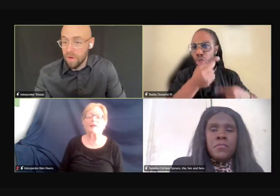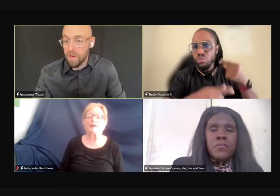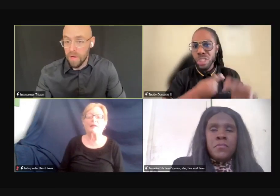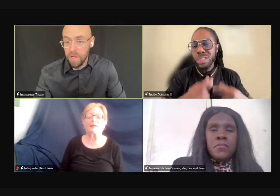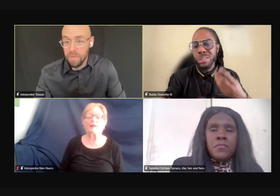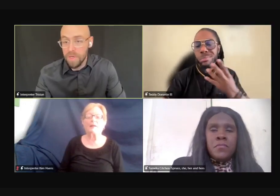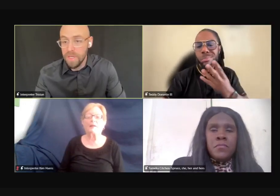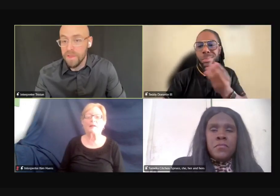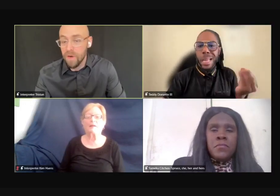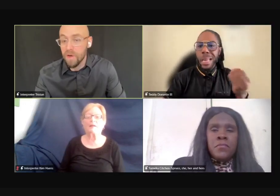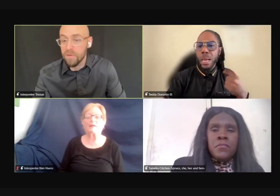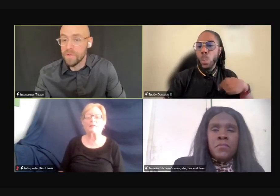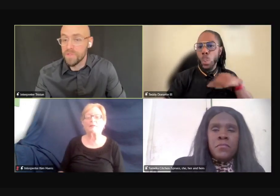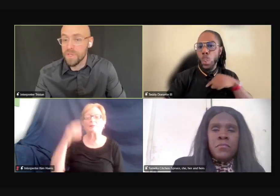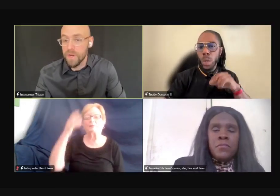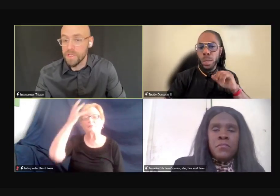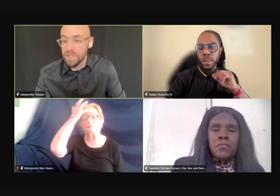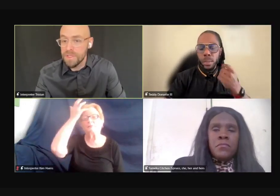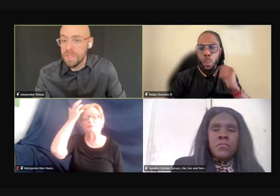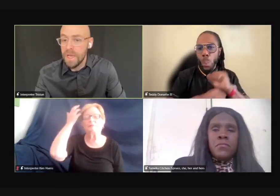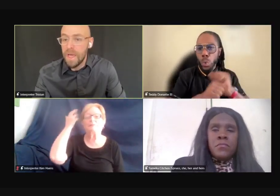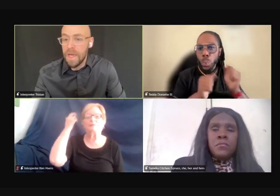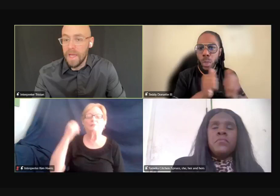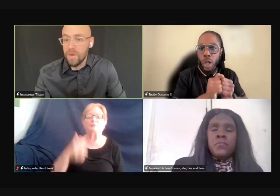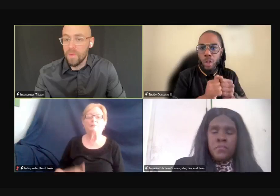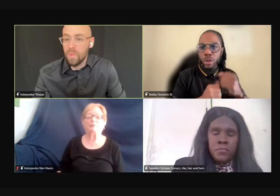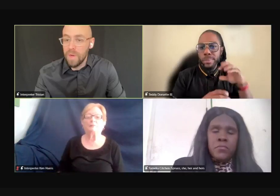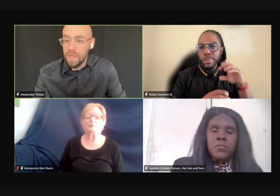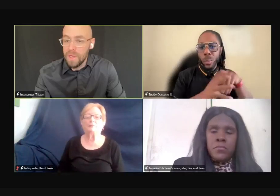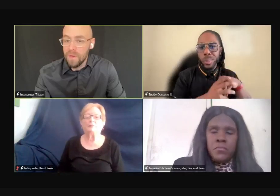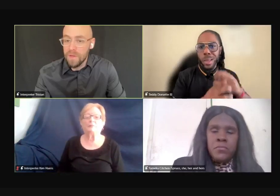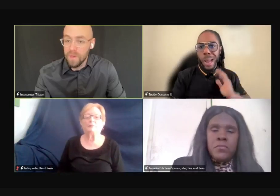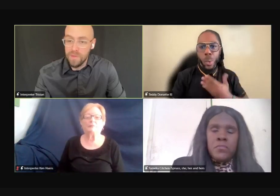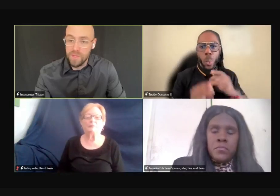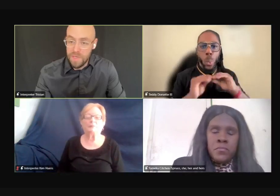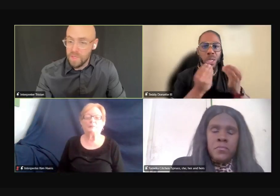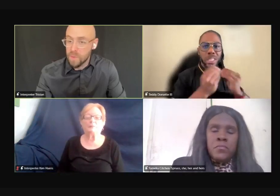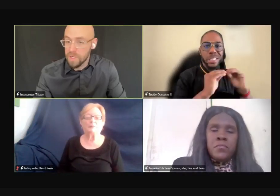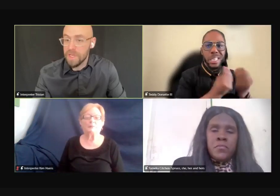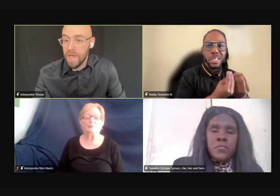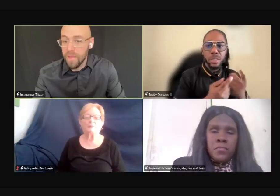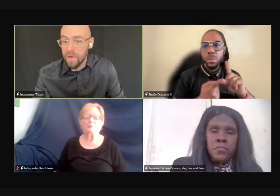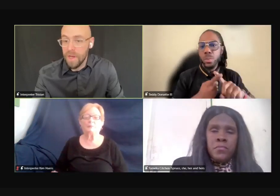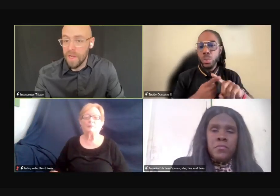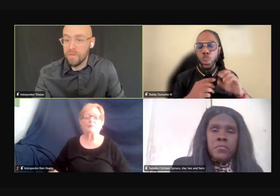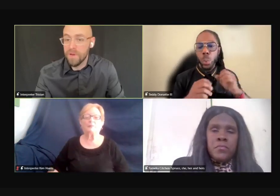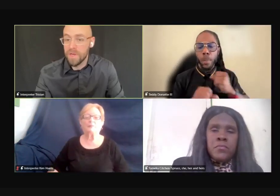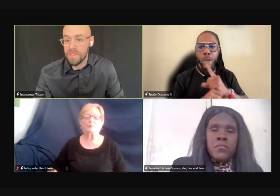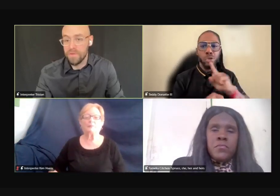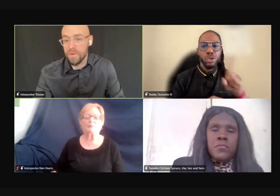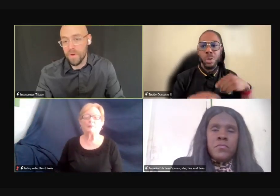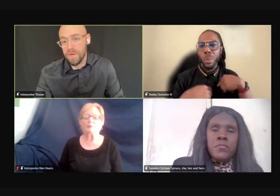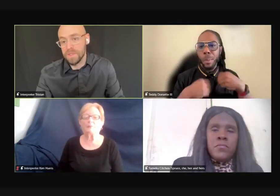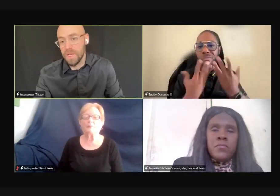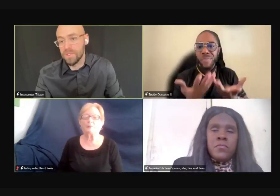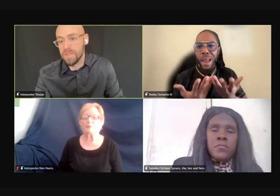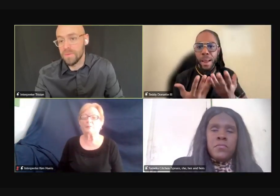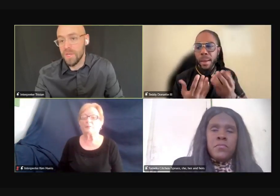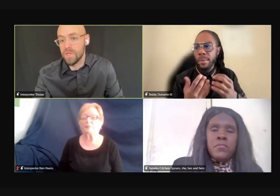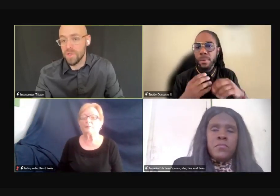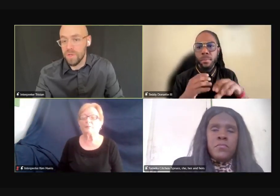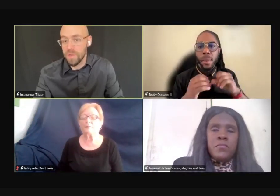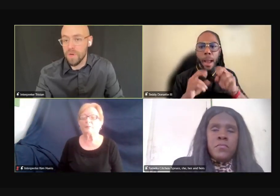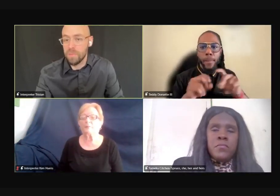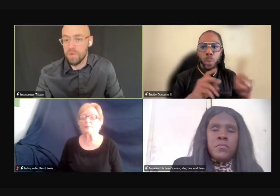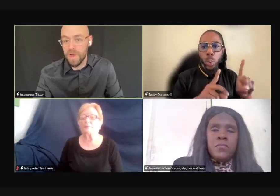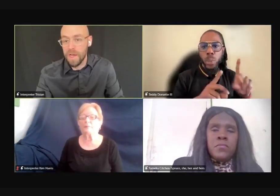there are in our community and there are future generations. And we need to work together in our various different organizations